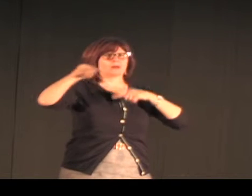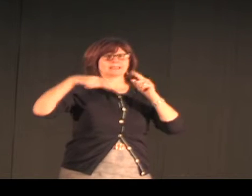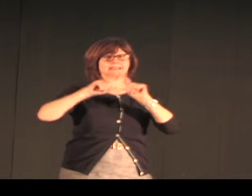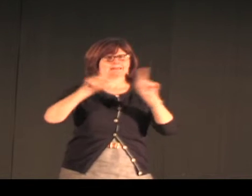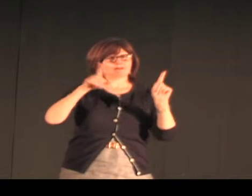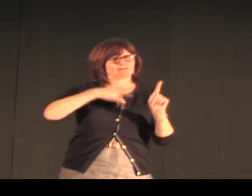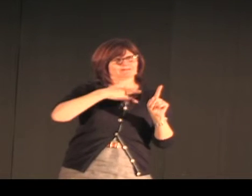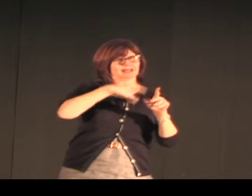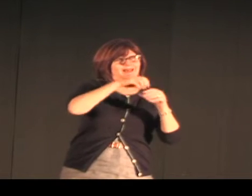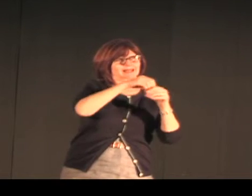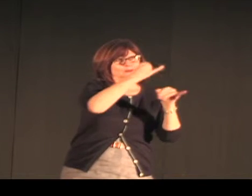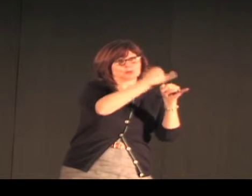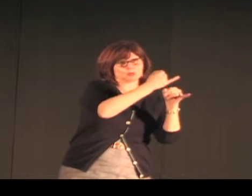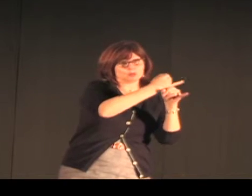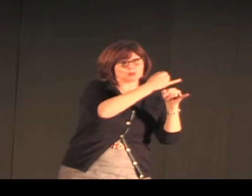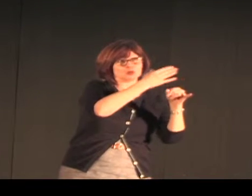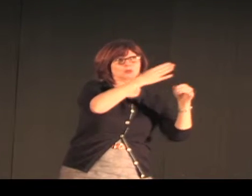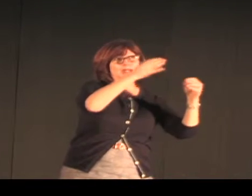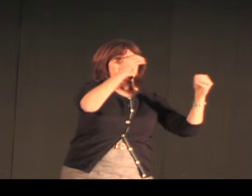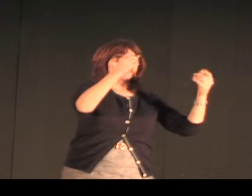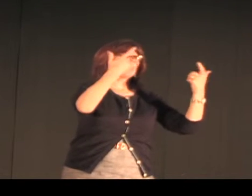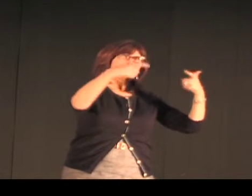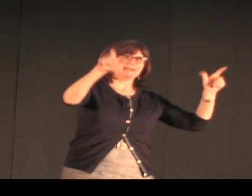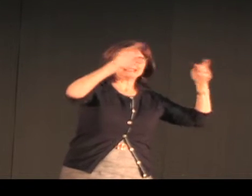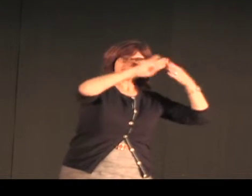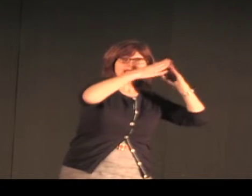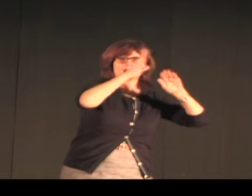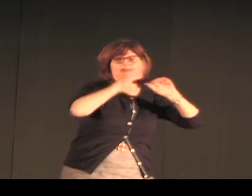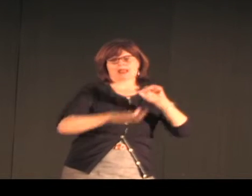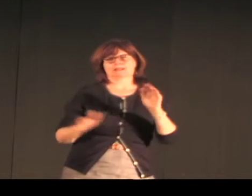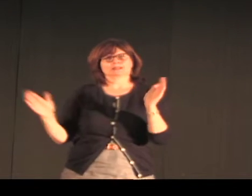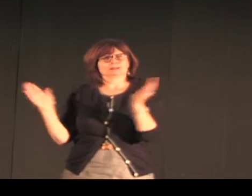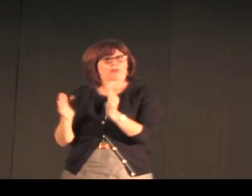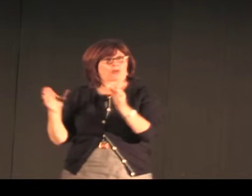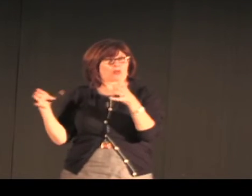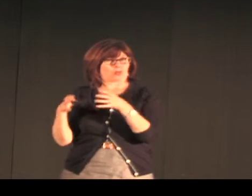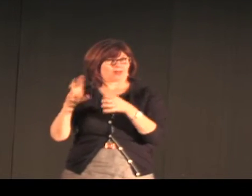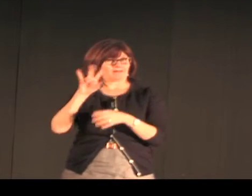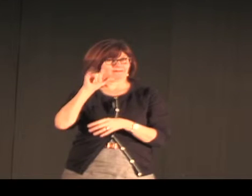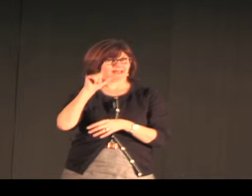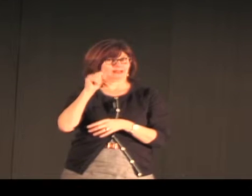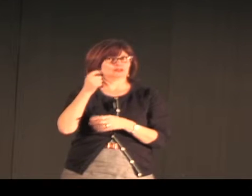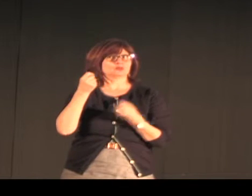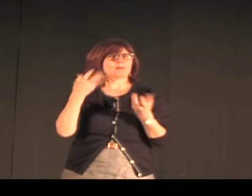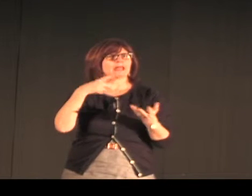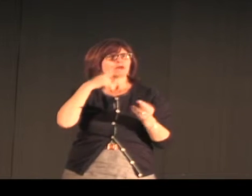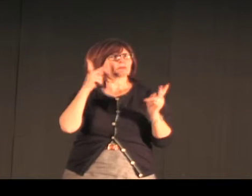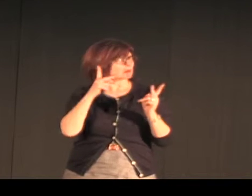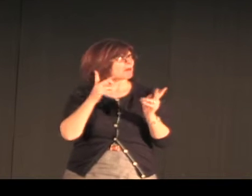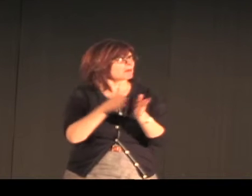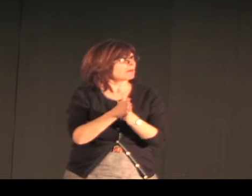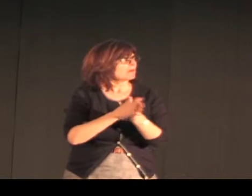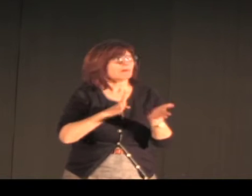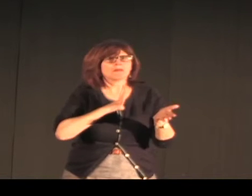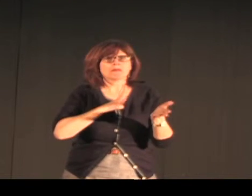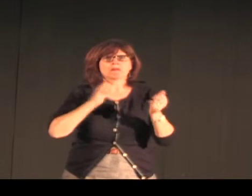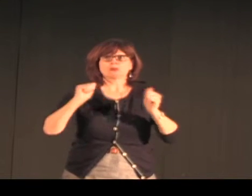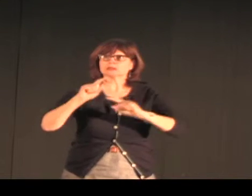And people would rather stay in their village, where everybody was very